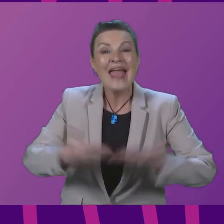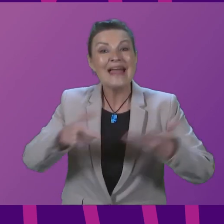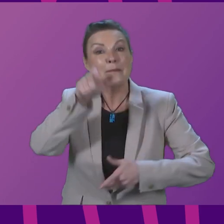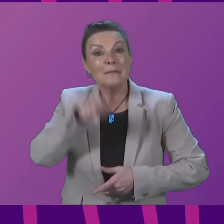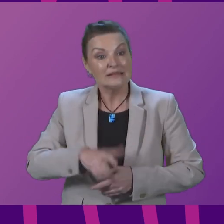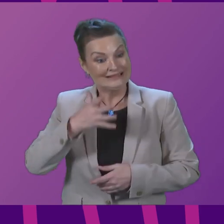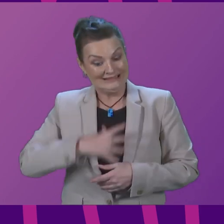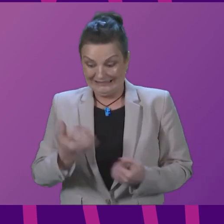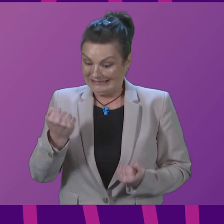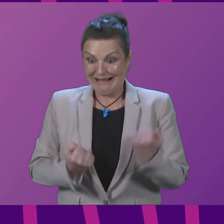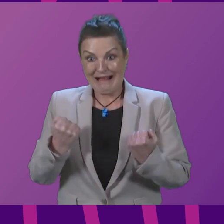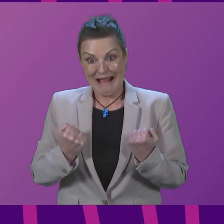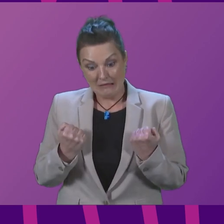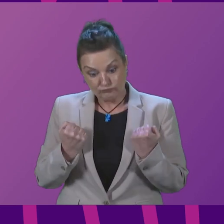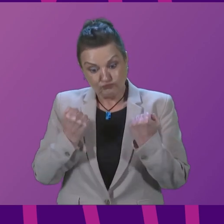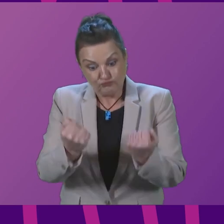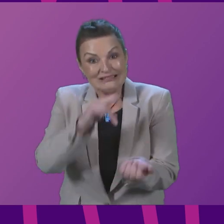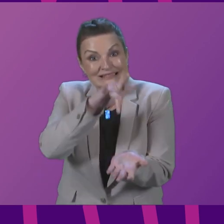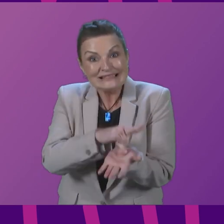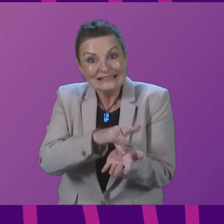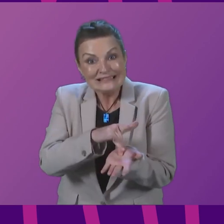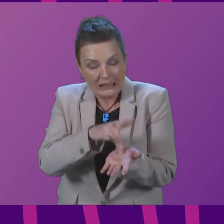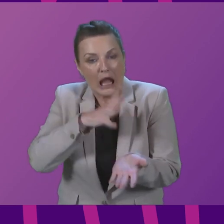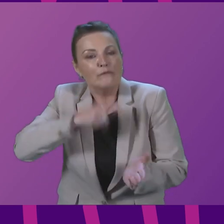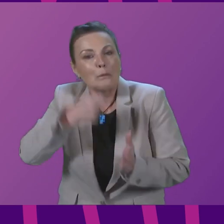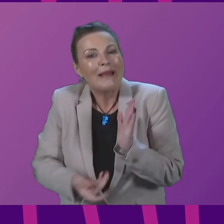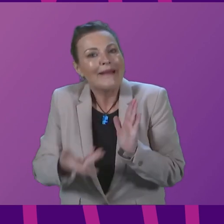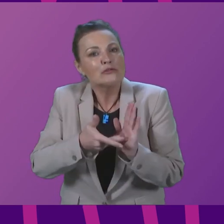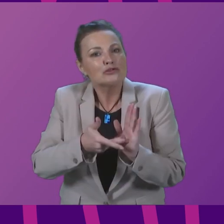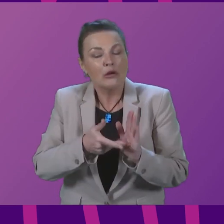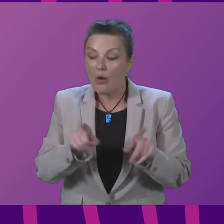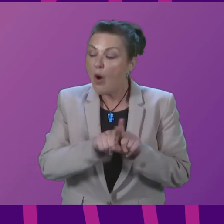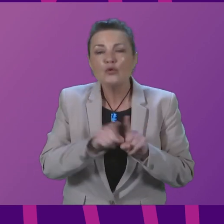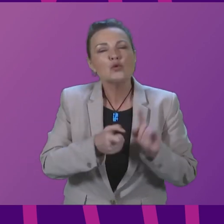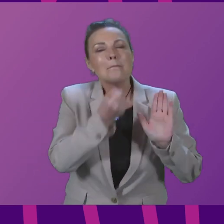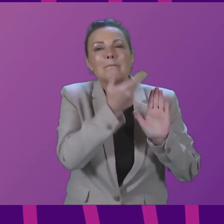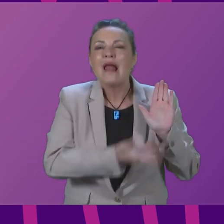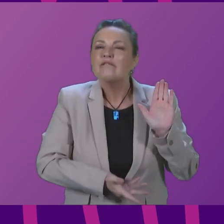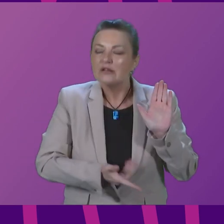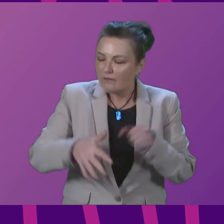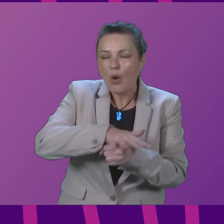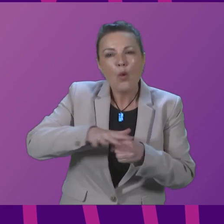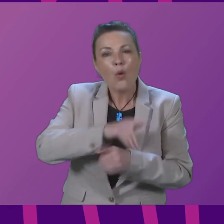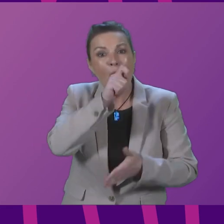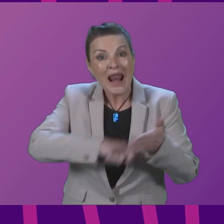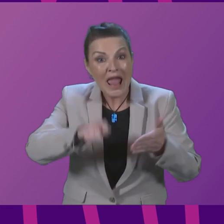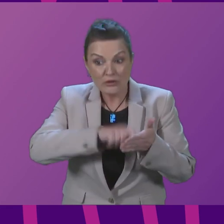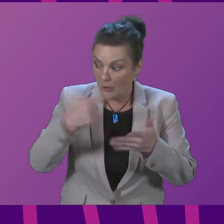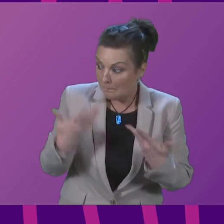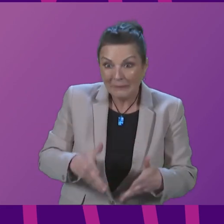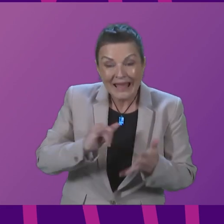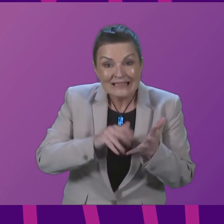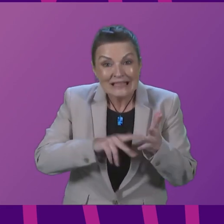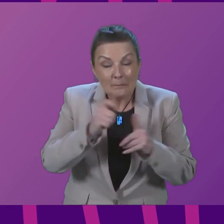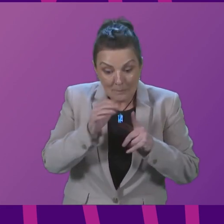in to work in the city. And now in their manifesto for the local election, the SNP have included proposals to charge vehicles